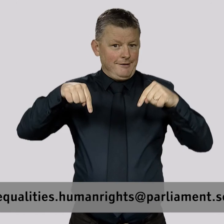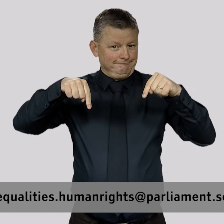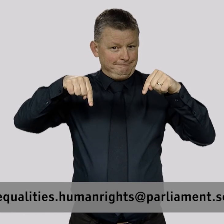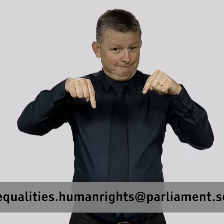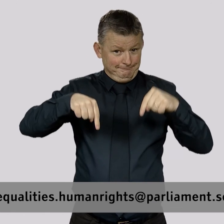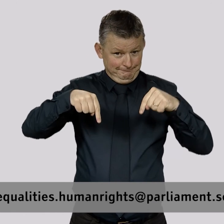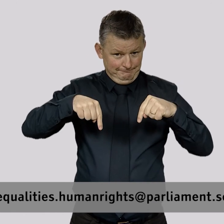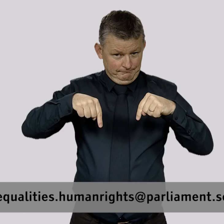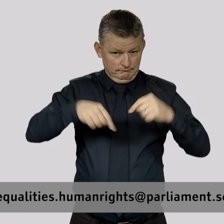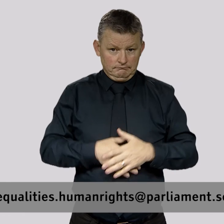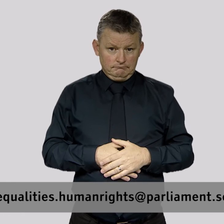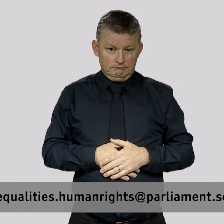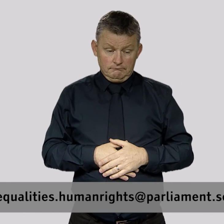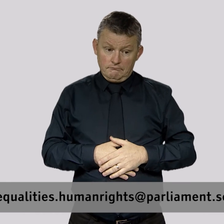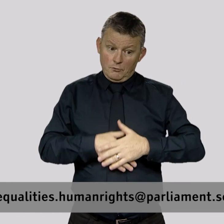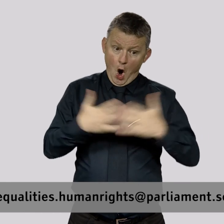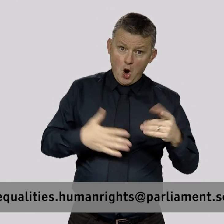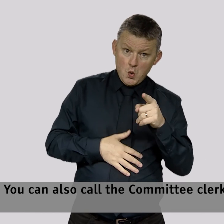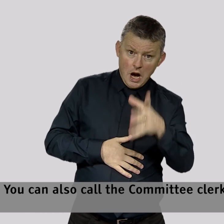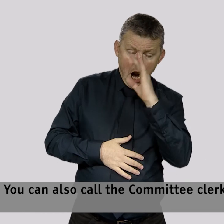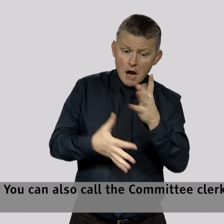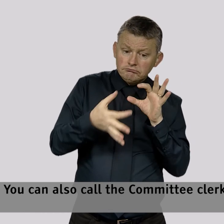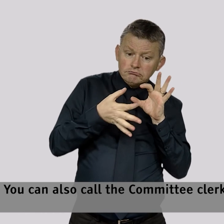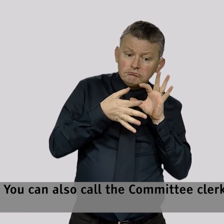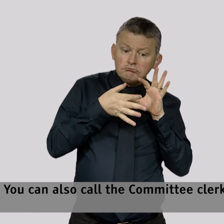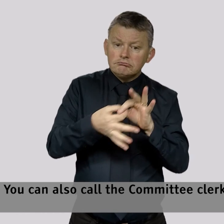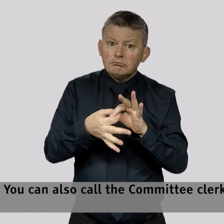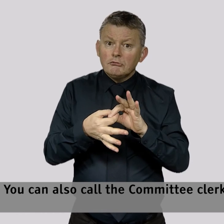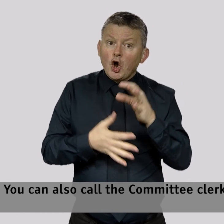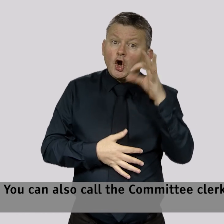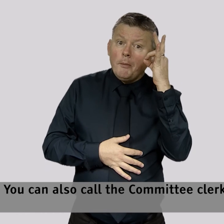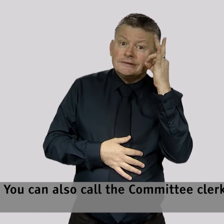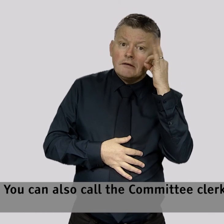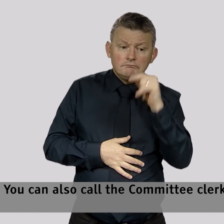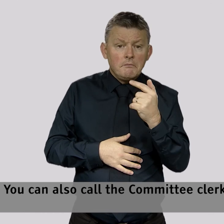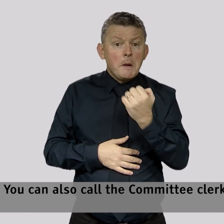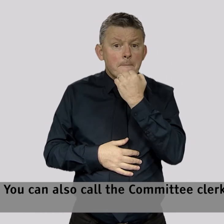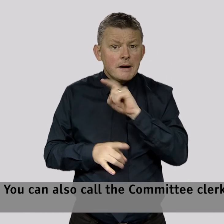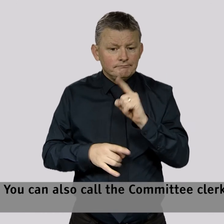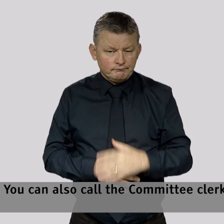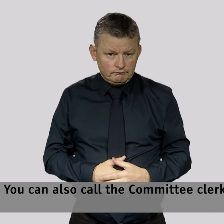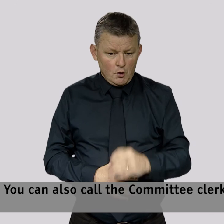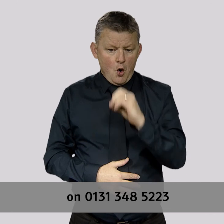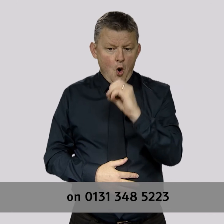You can also call the Committee clerks on